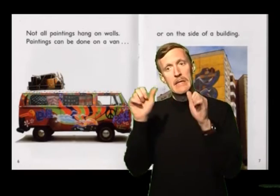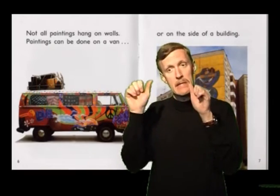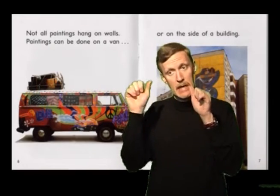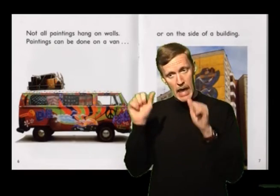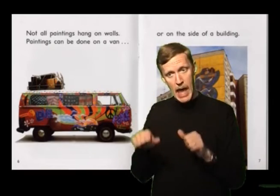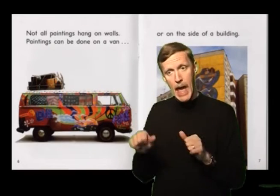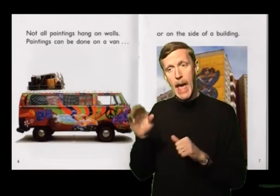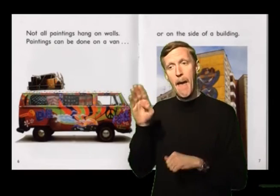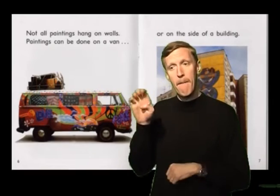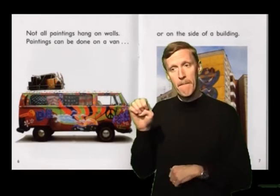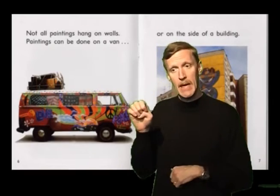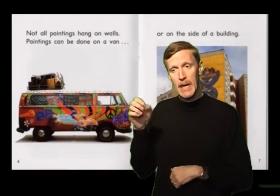Paintings can be done on a van.